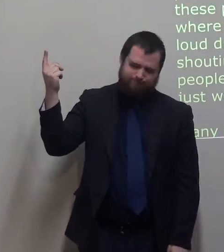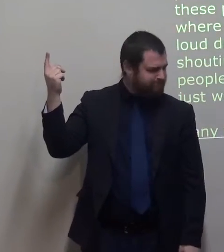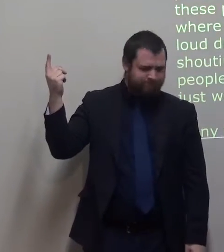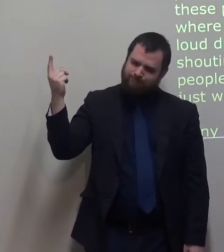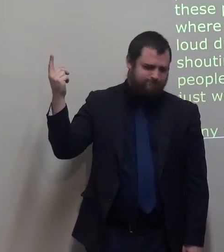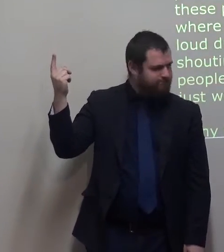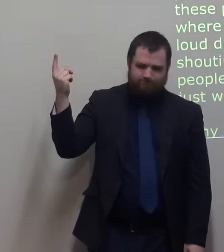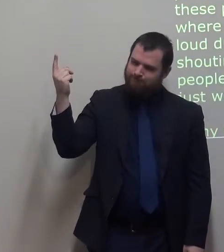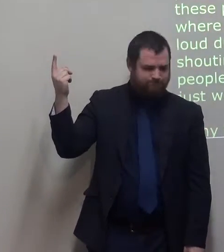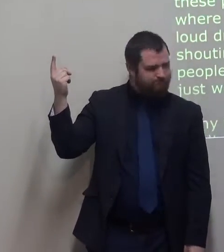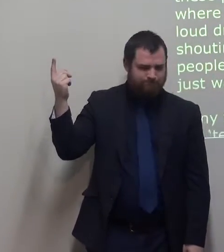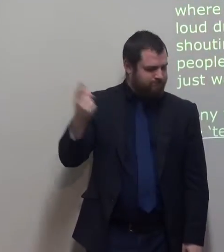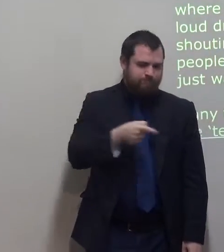They just want to enjoy the music.